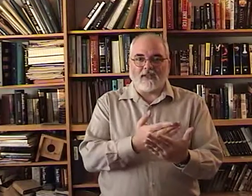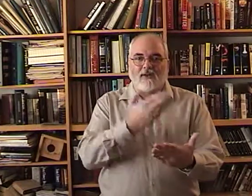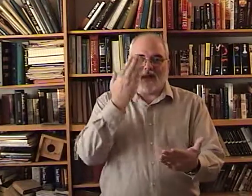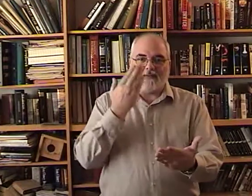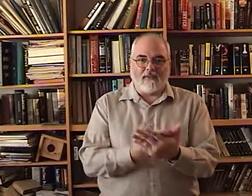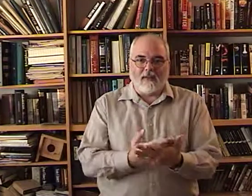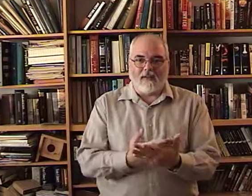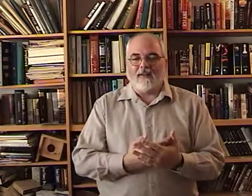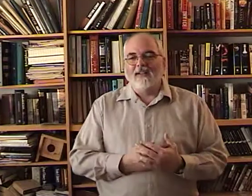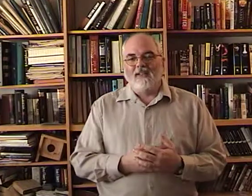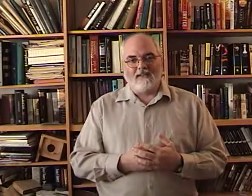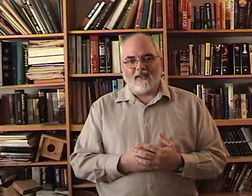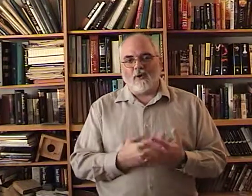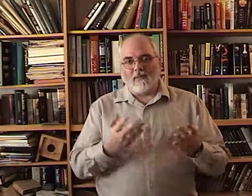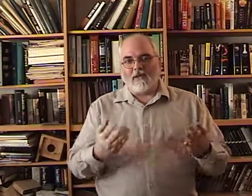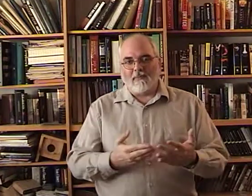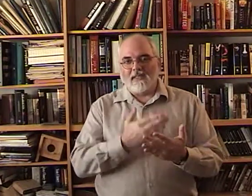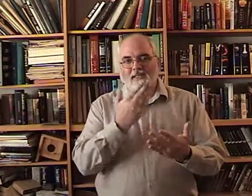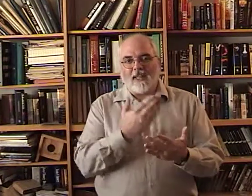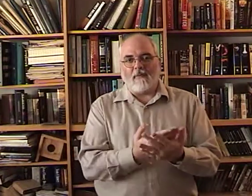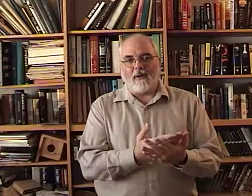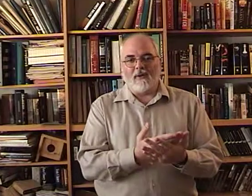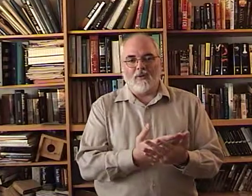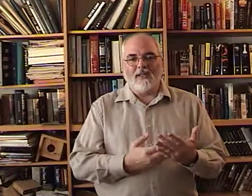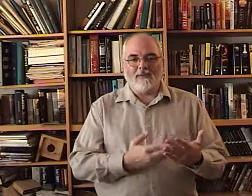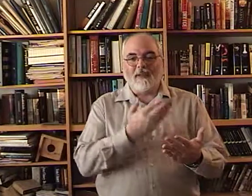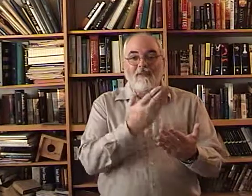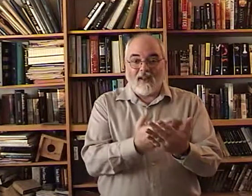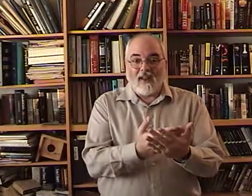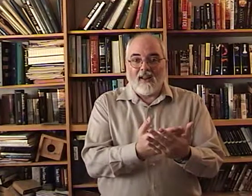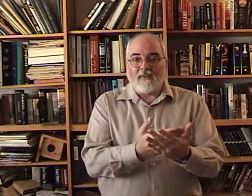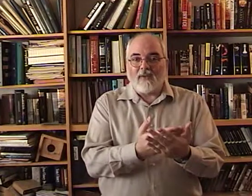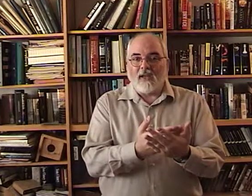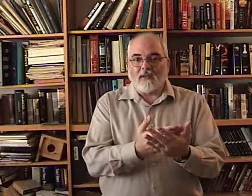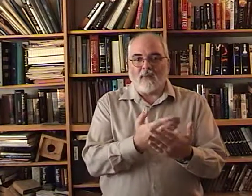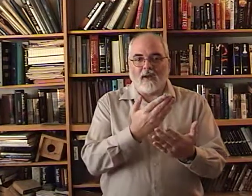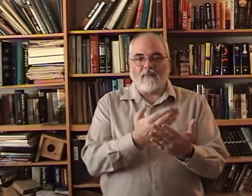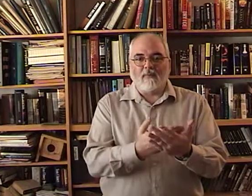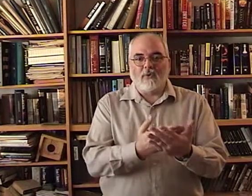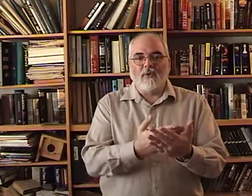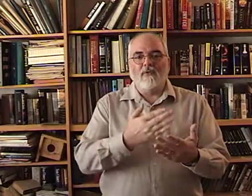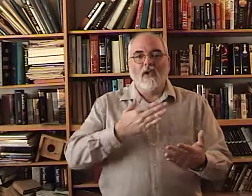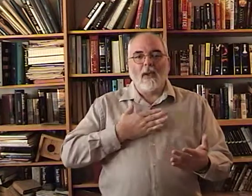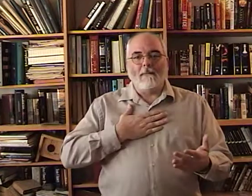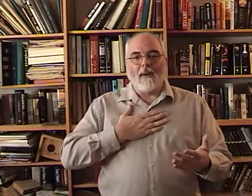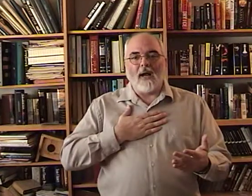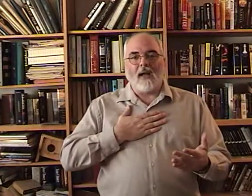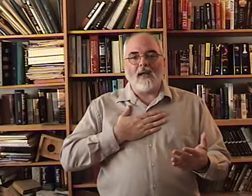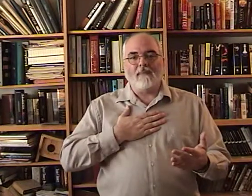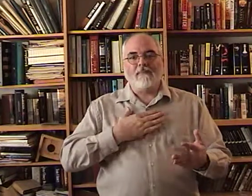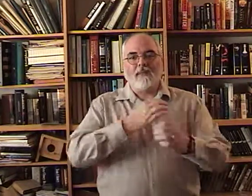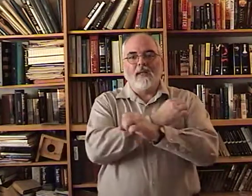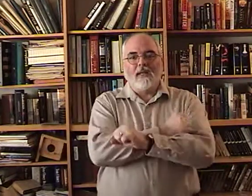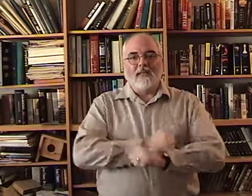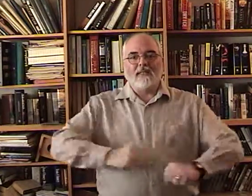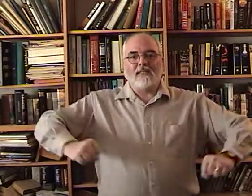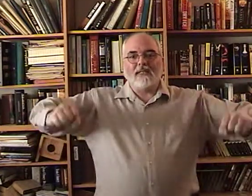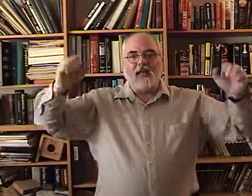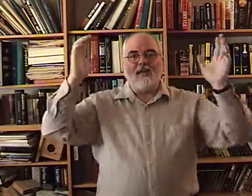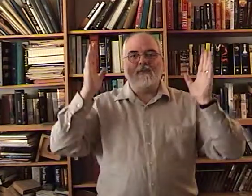are right there. I don't make the big slapping noise. But. You get the point. Prove. My. Savior.